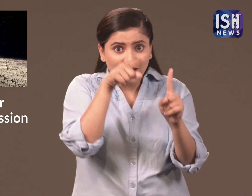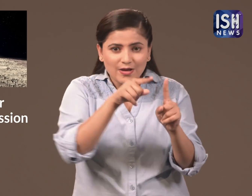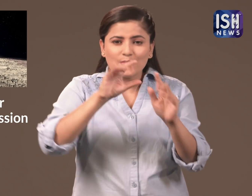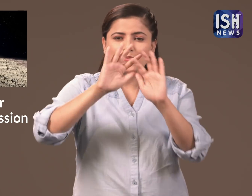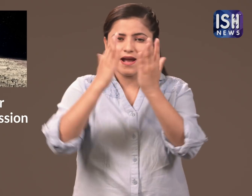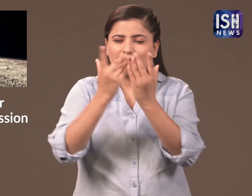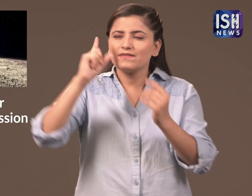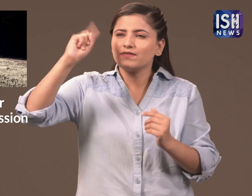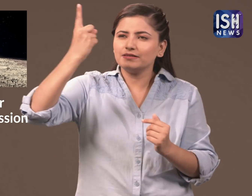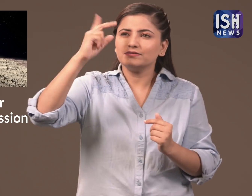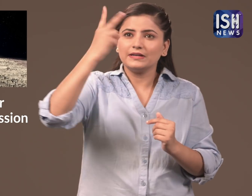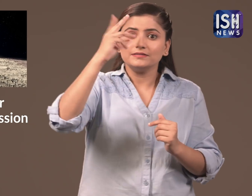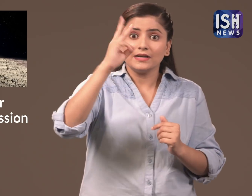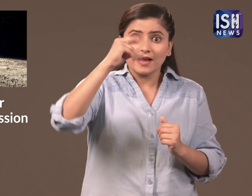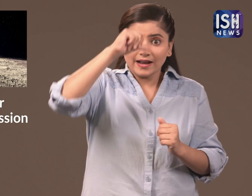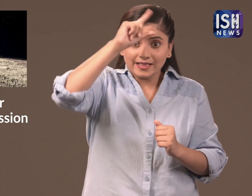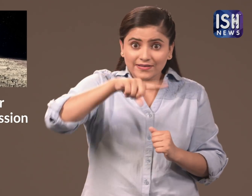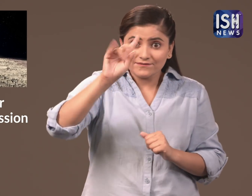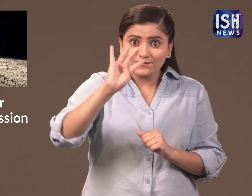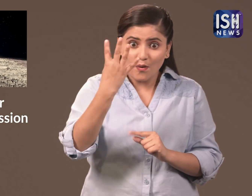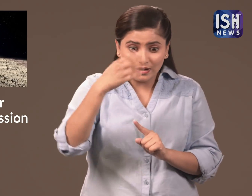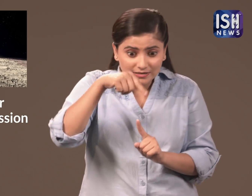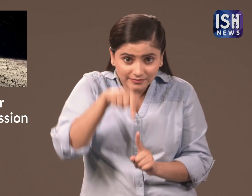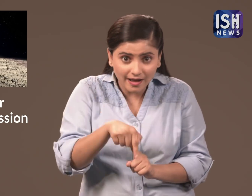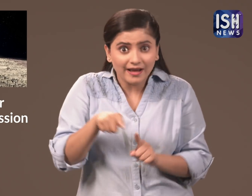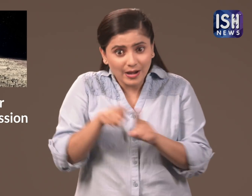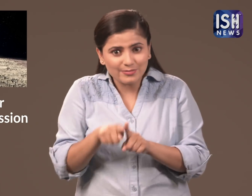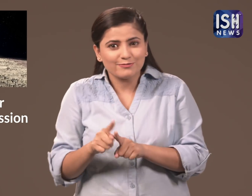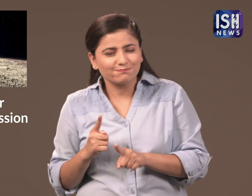India will become the fourth country to successfully land on the Moon.